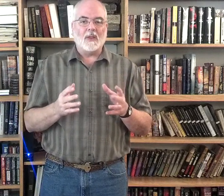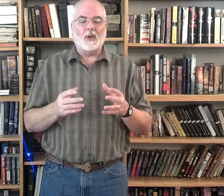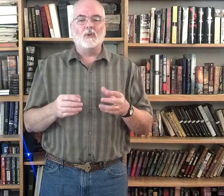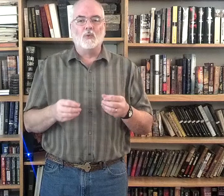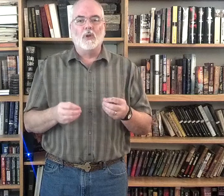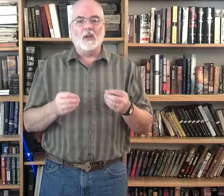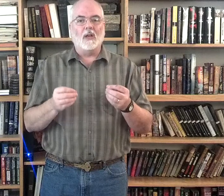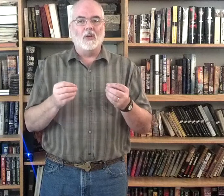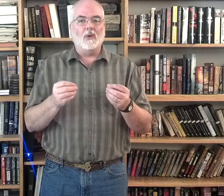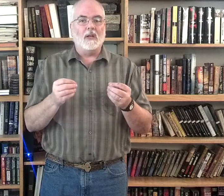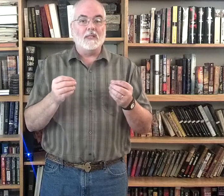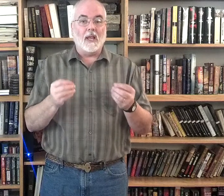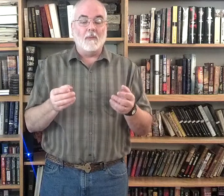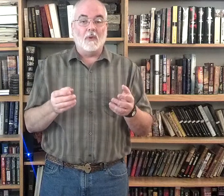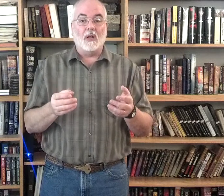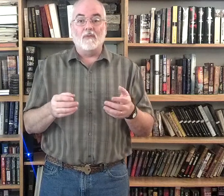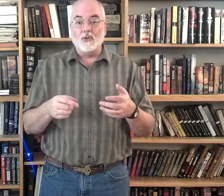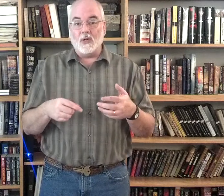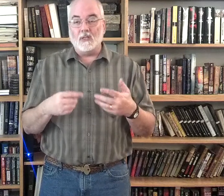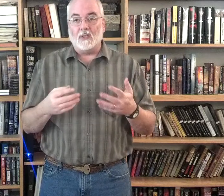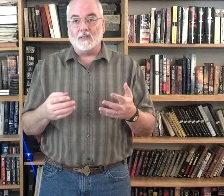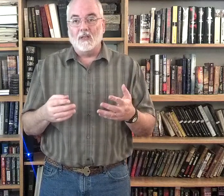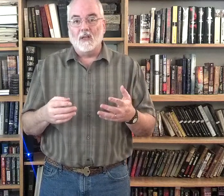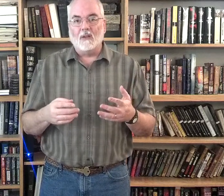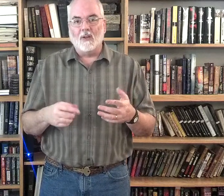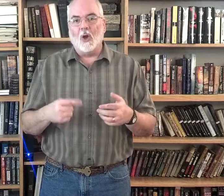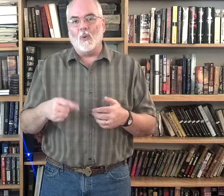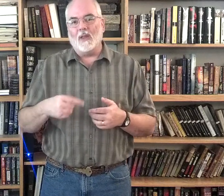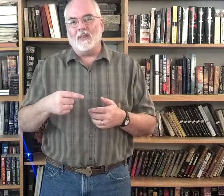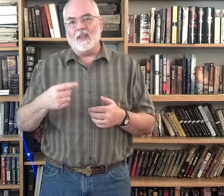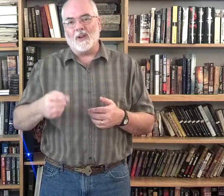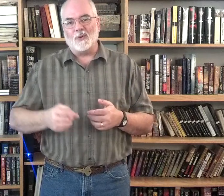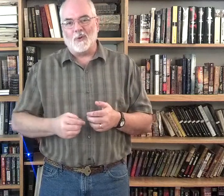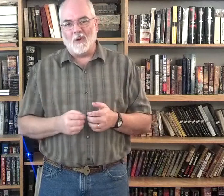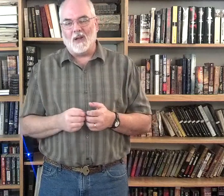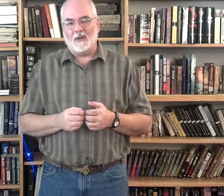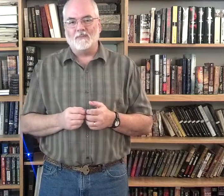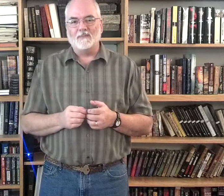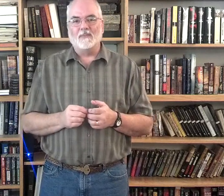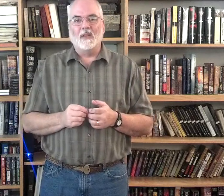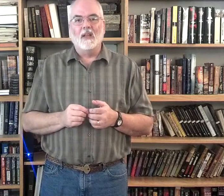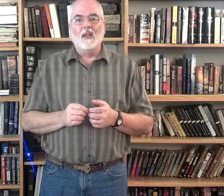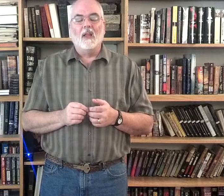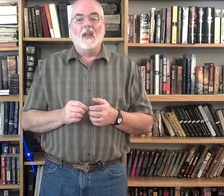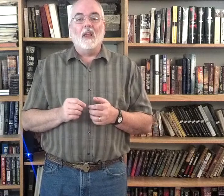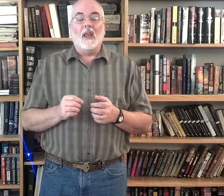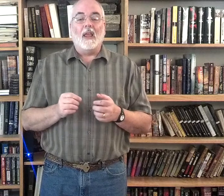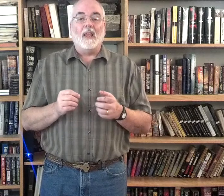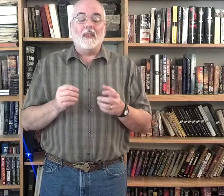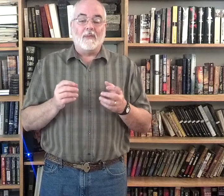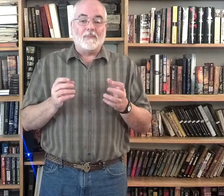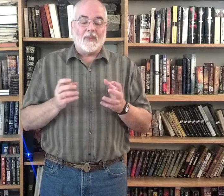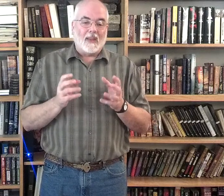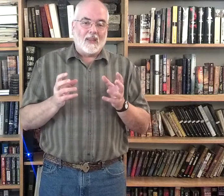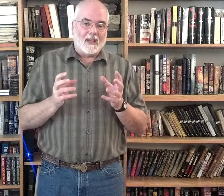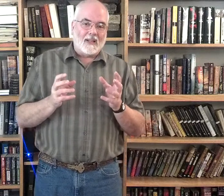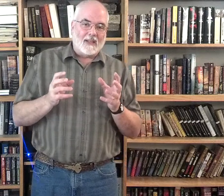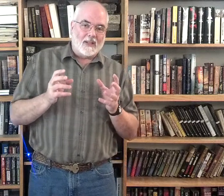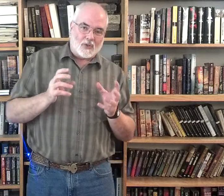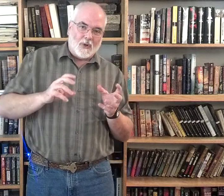thought it was really a good example of Jesus going the extra mile. Now, the scripture